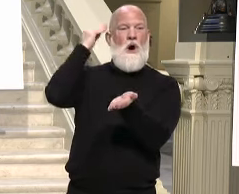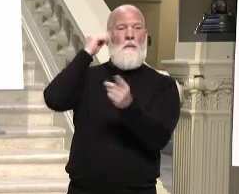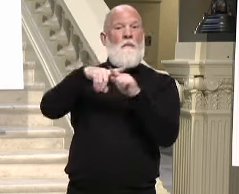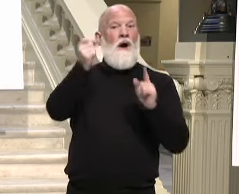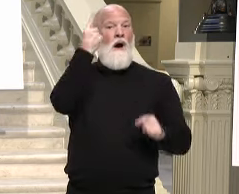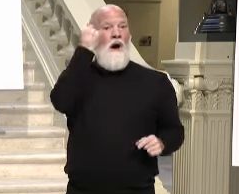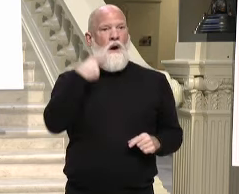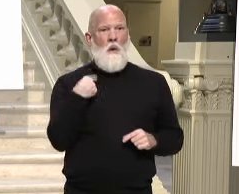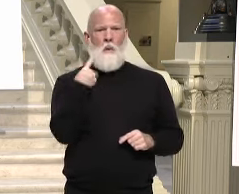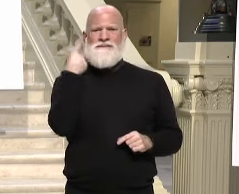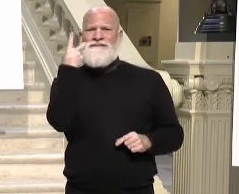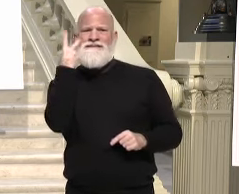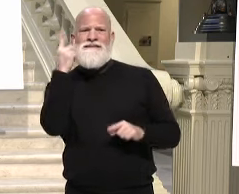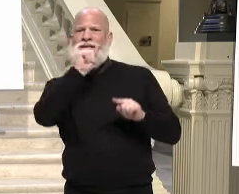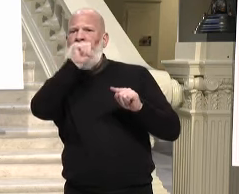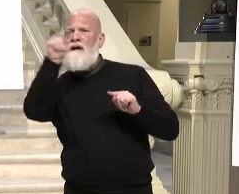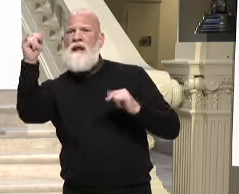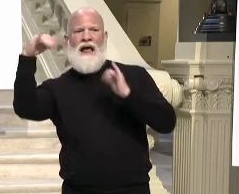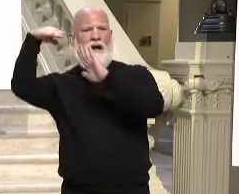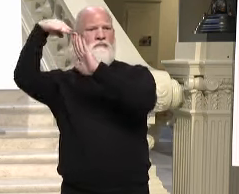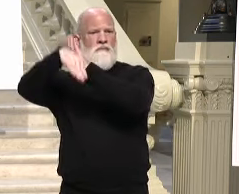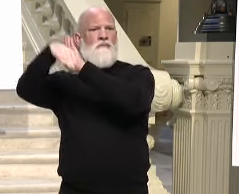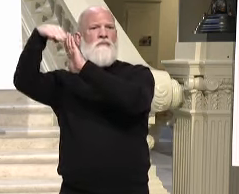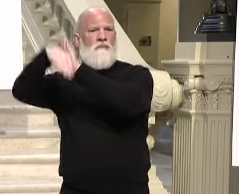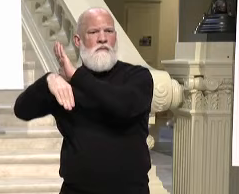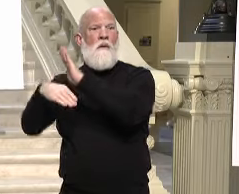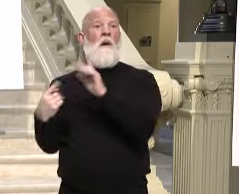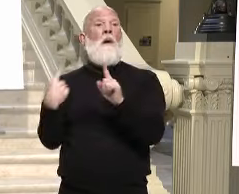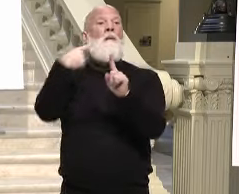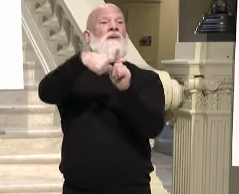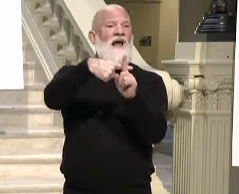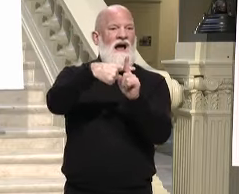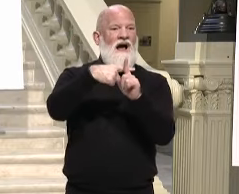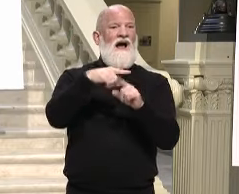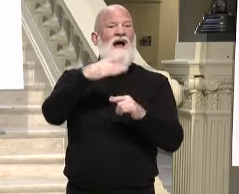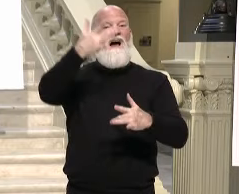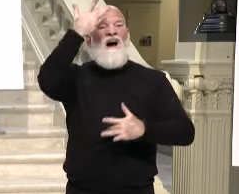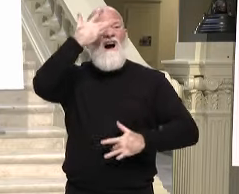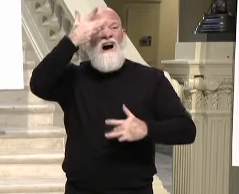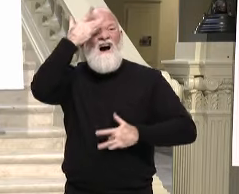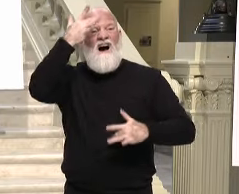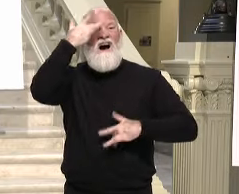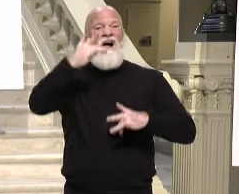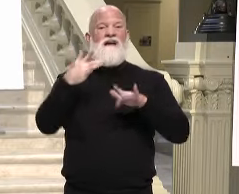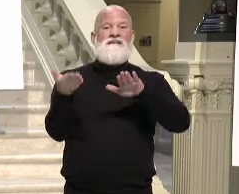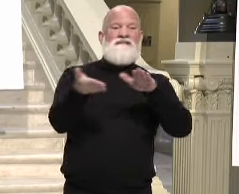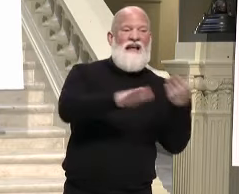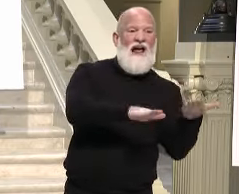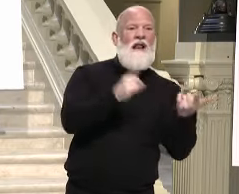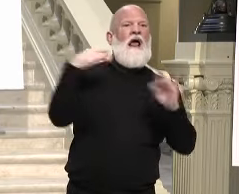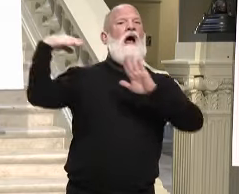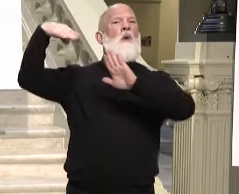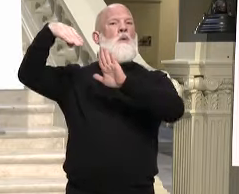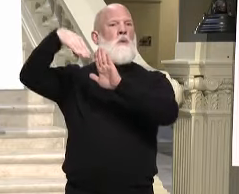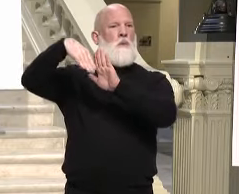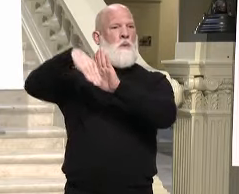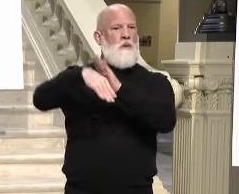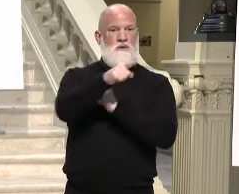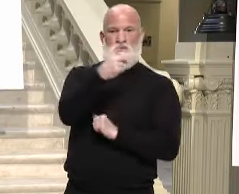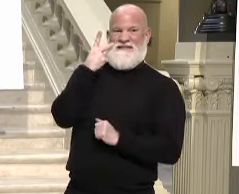deaths and are beginning to trend down about 10% at this time. And you can see behind me